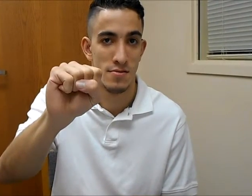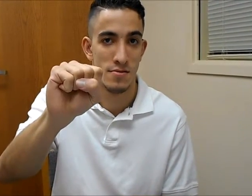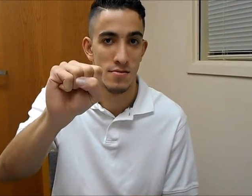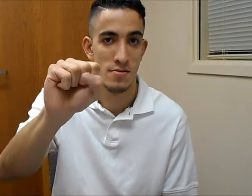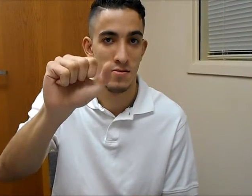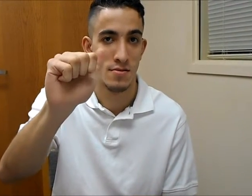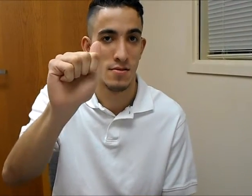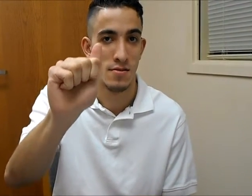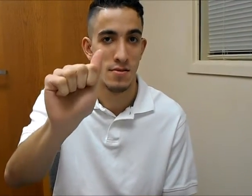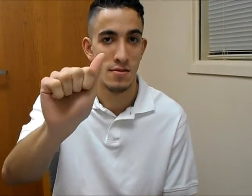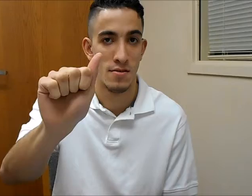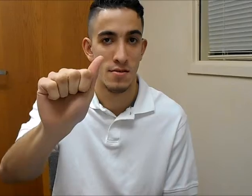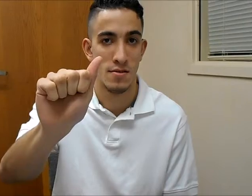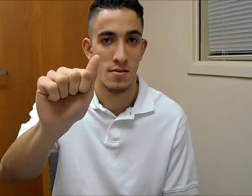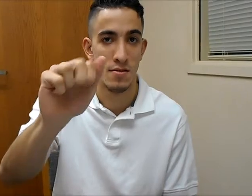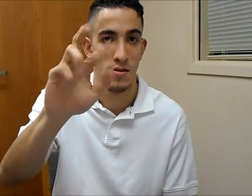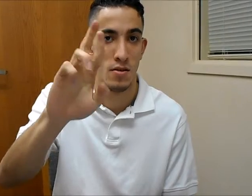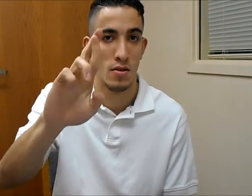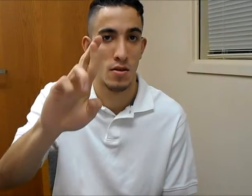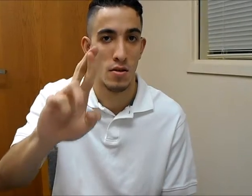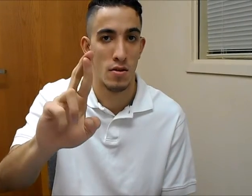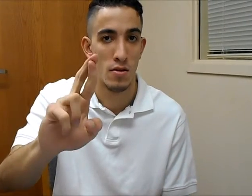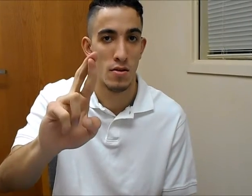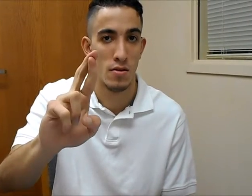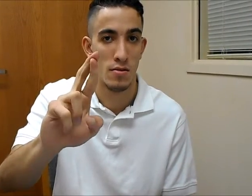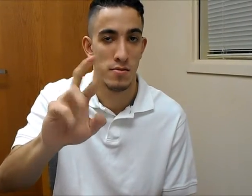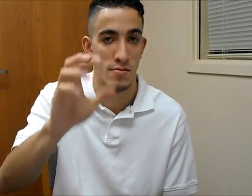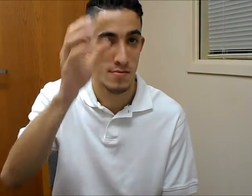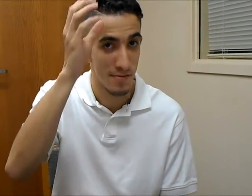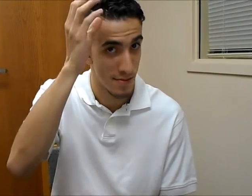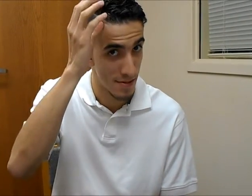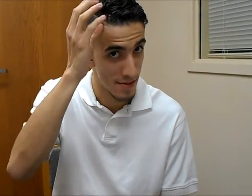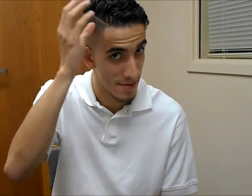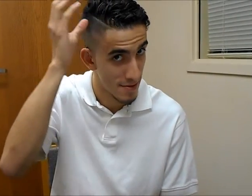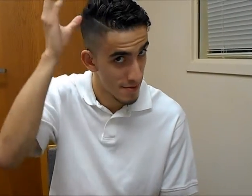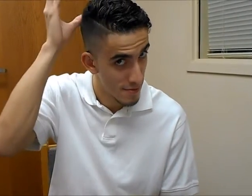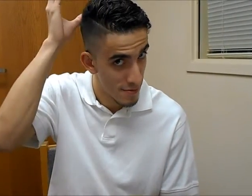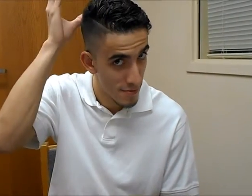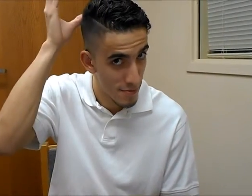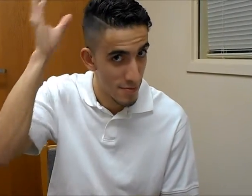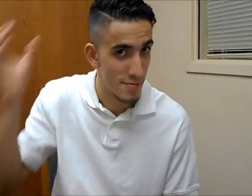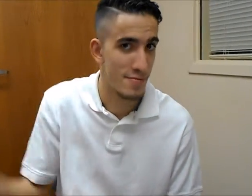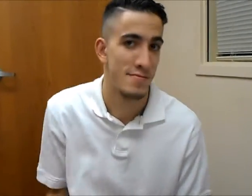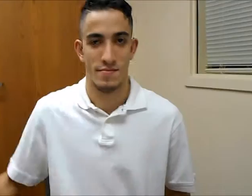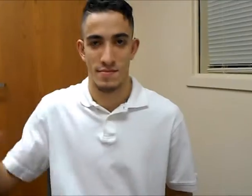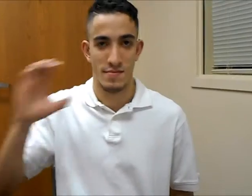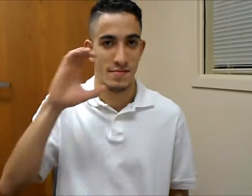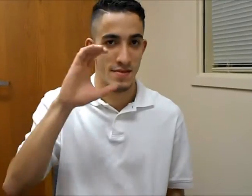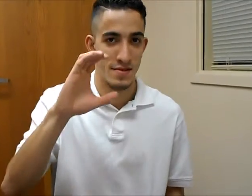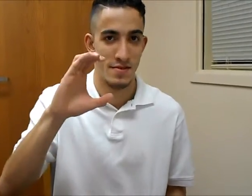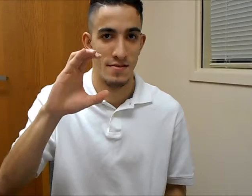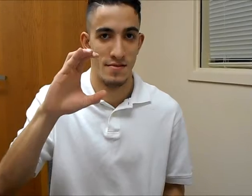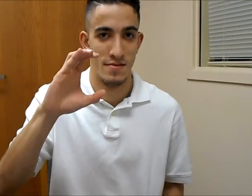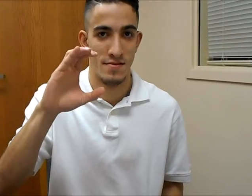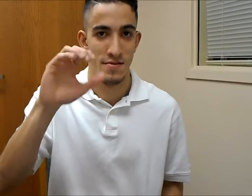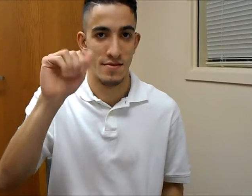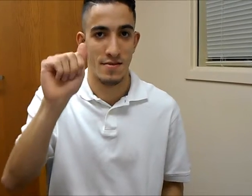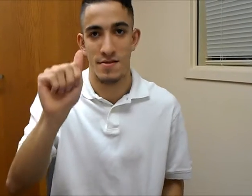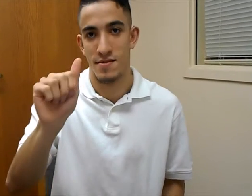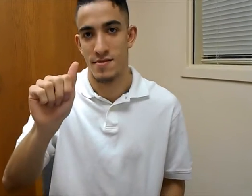-A-R. Caesar. C-A